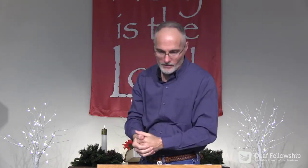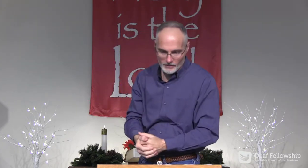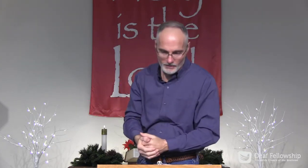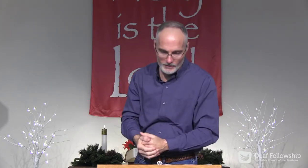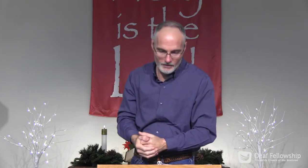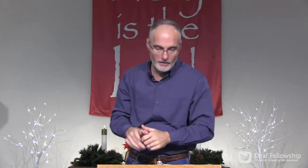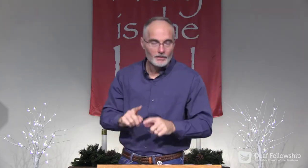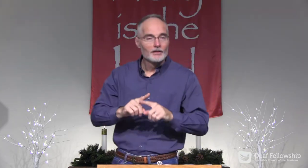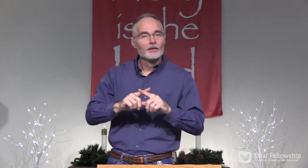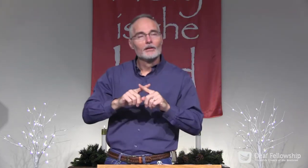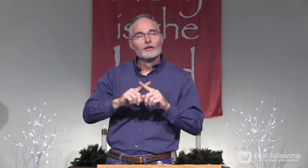happen.